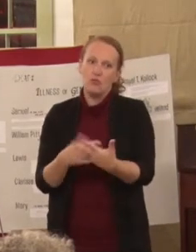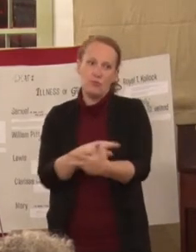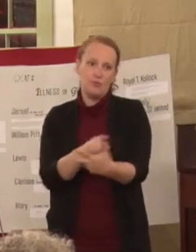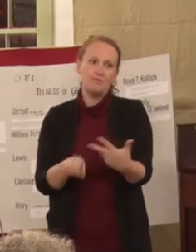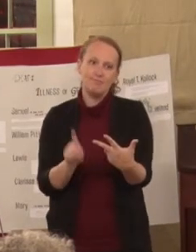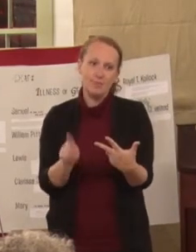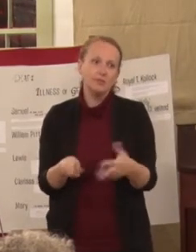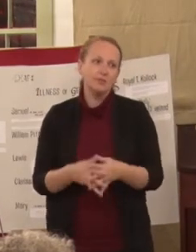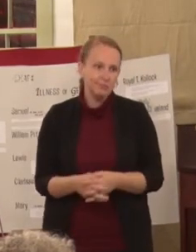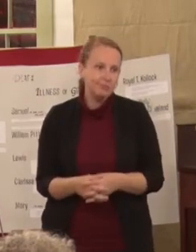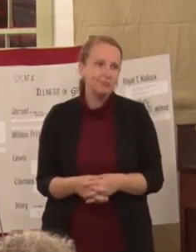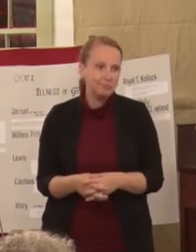Yeah.